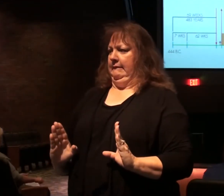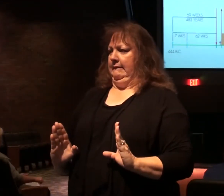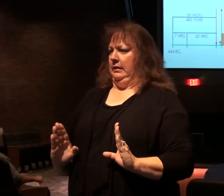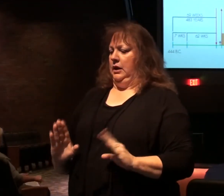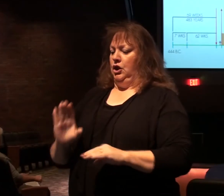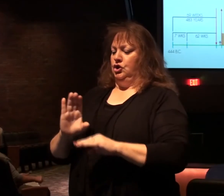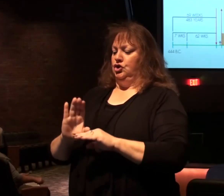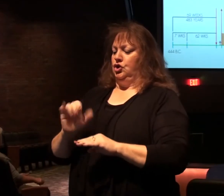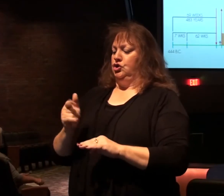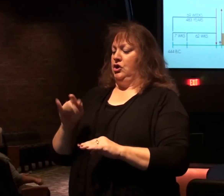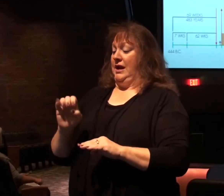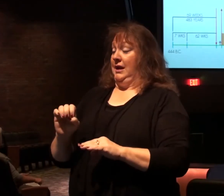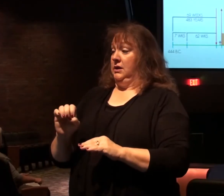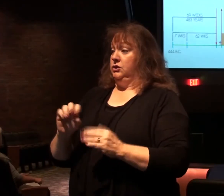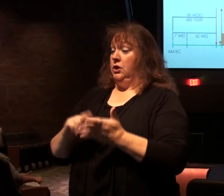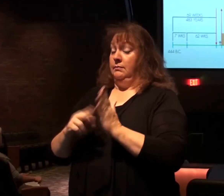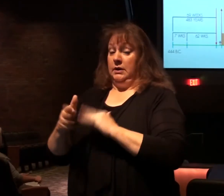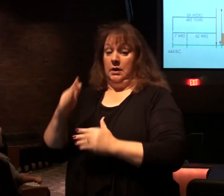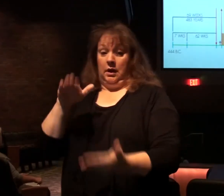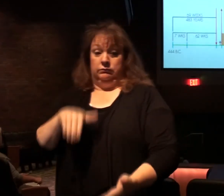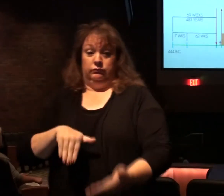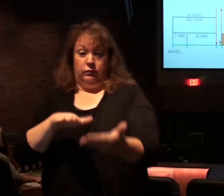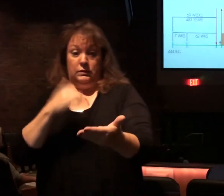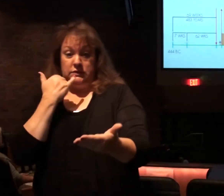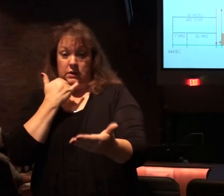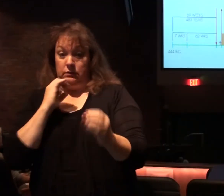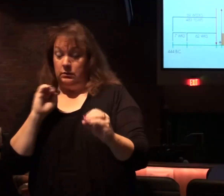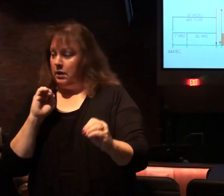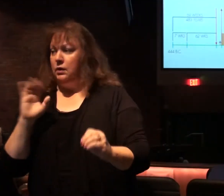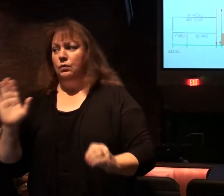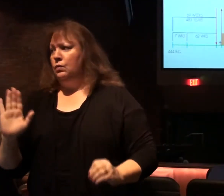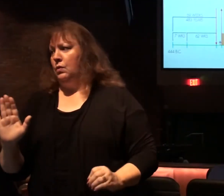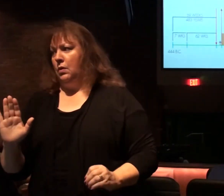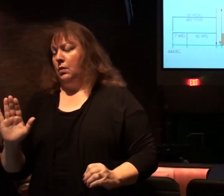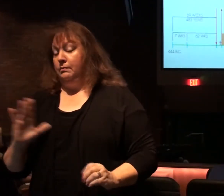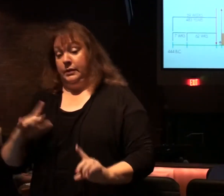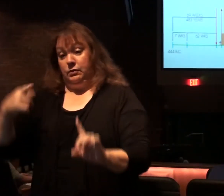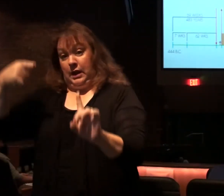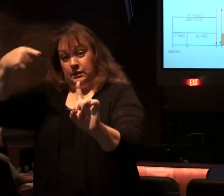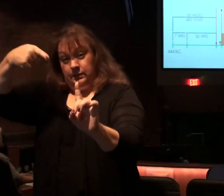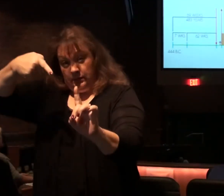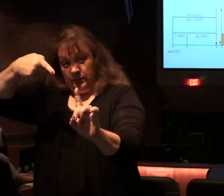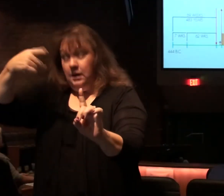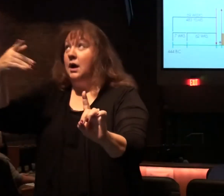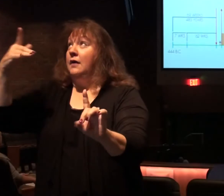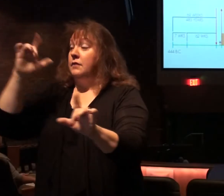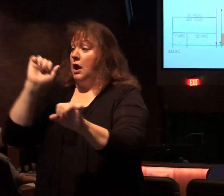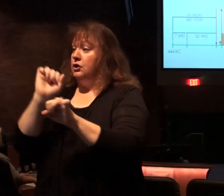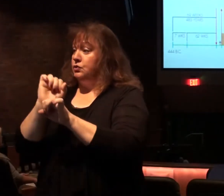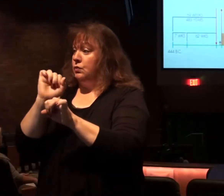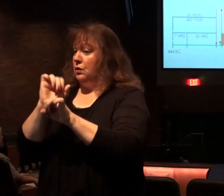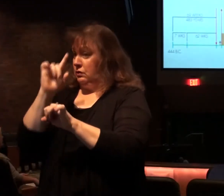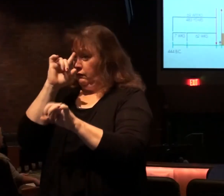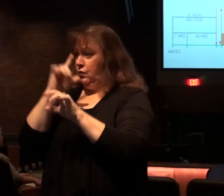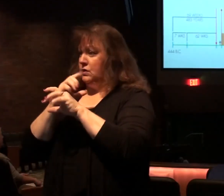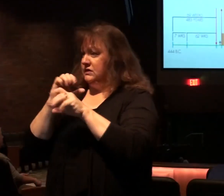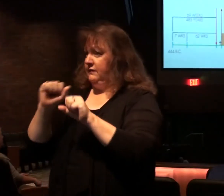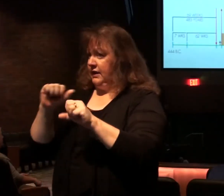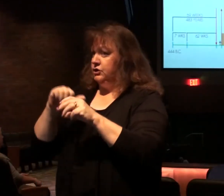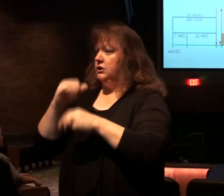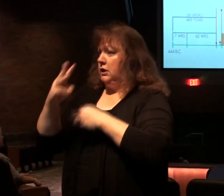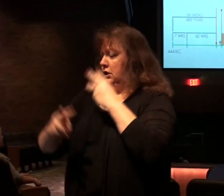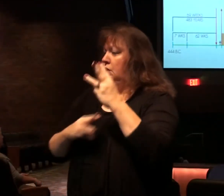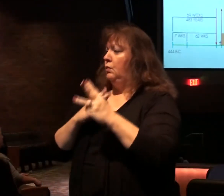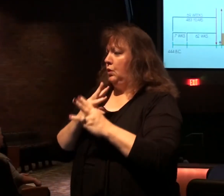Doesn't mean God is not dealing with Israel. Israel is not the focal point of God's work of salvation in the